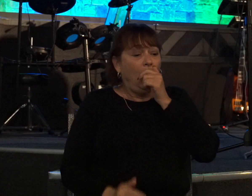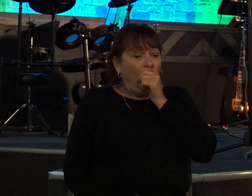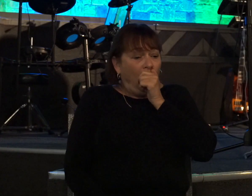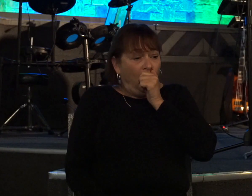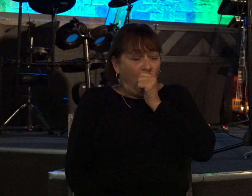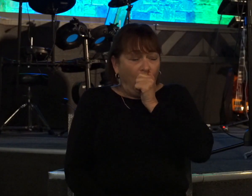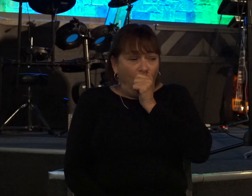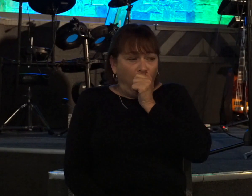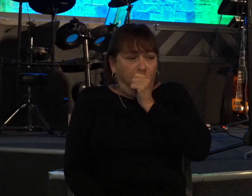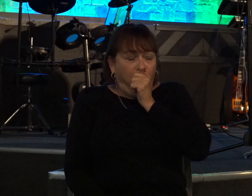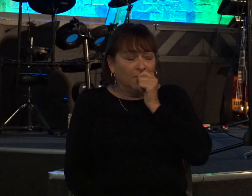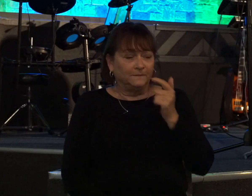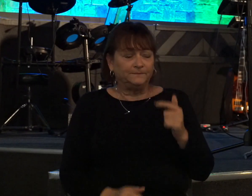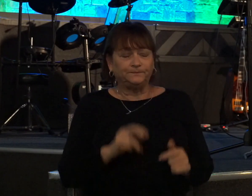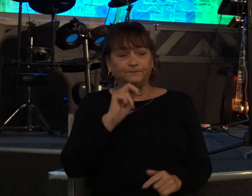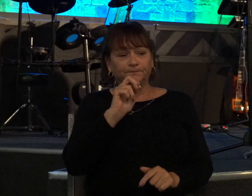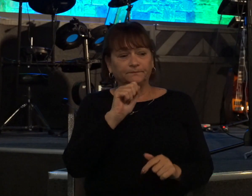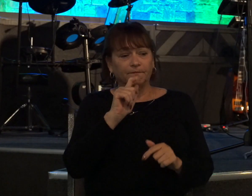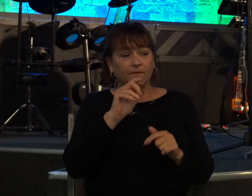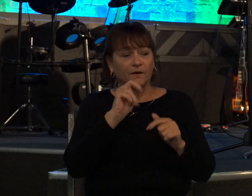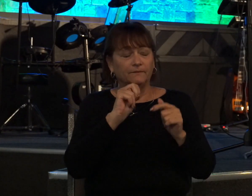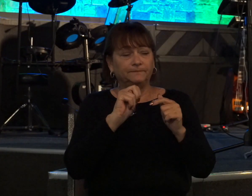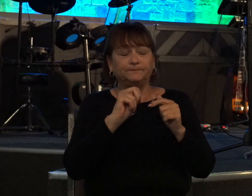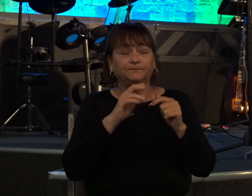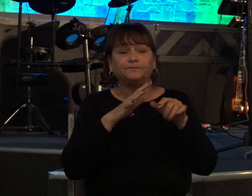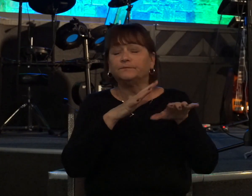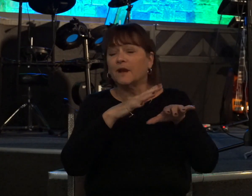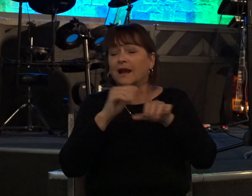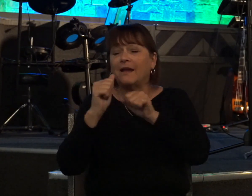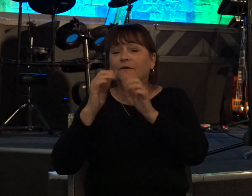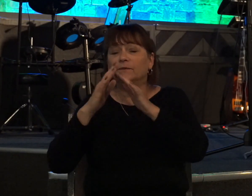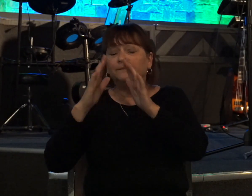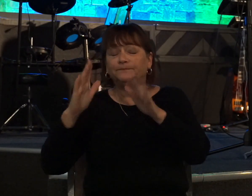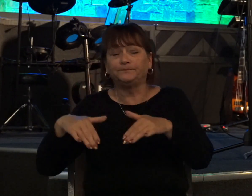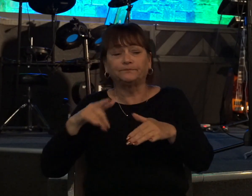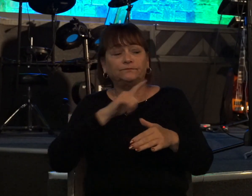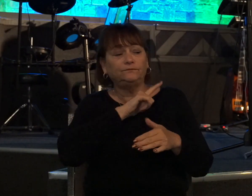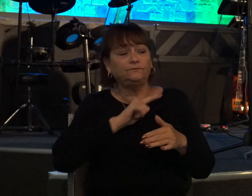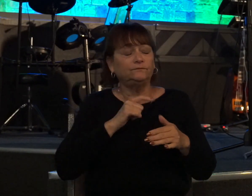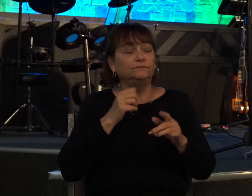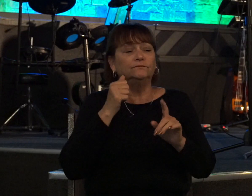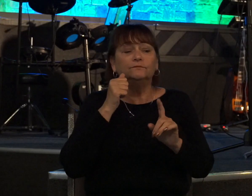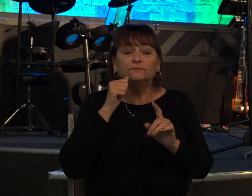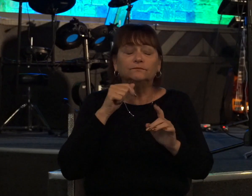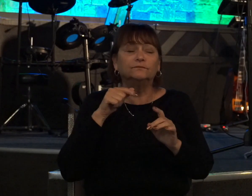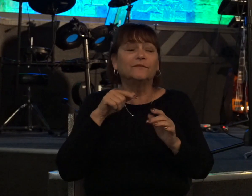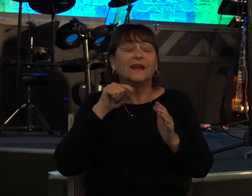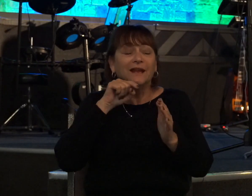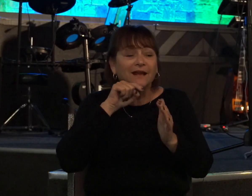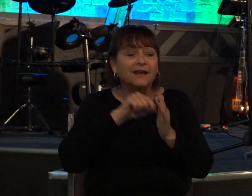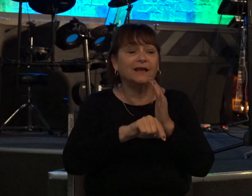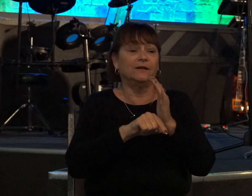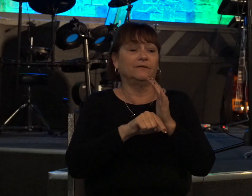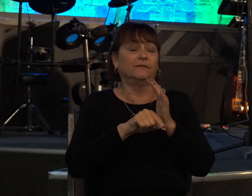then nathan departed to his house and the lord struck the child that uriah's wife bore to david